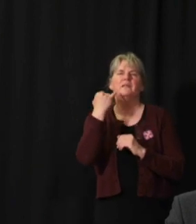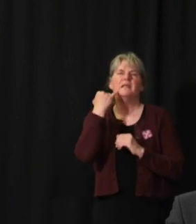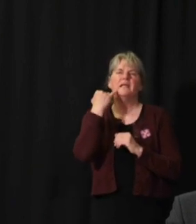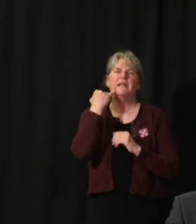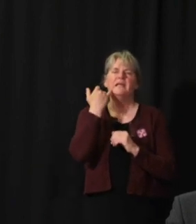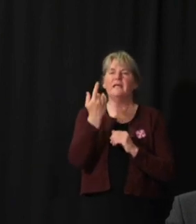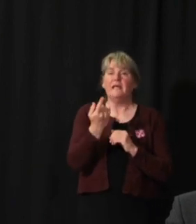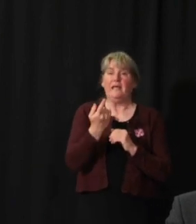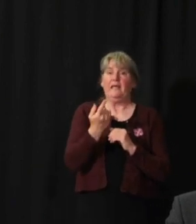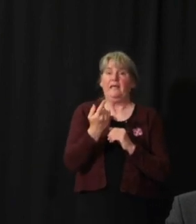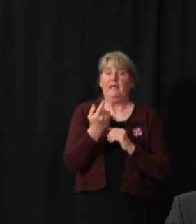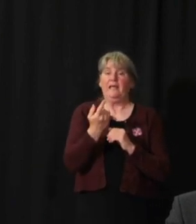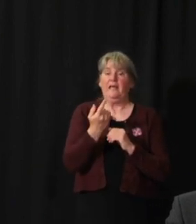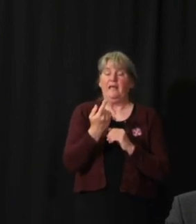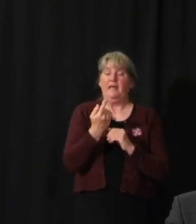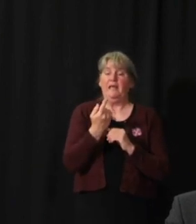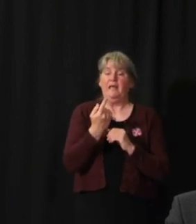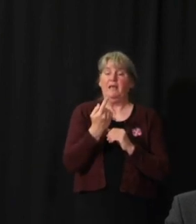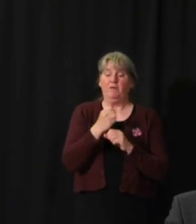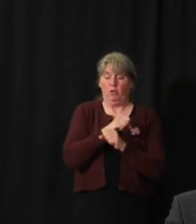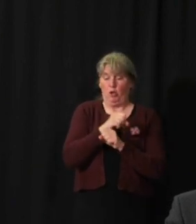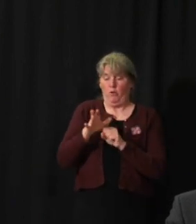case similarly were introduced